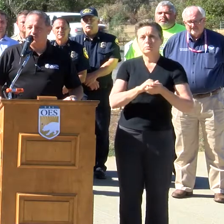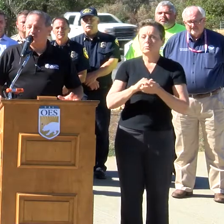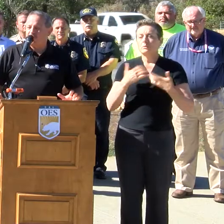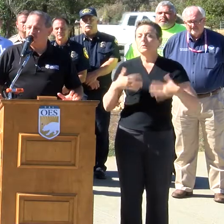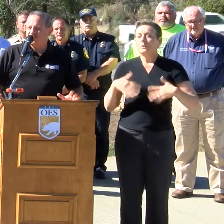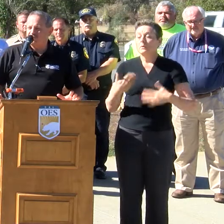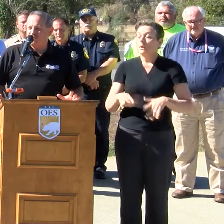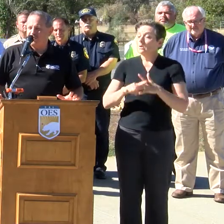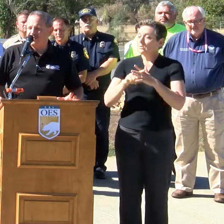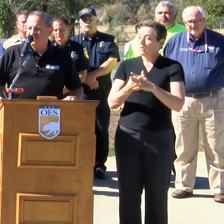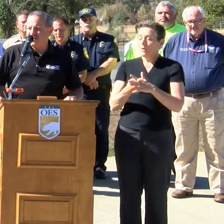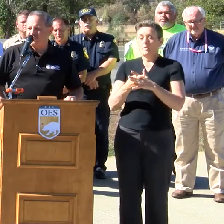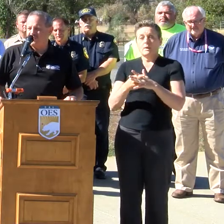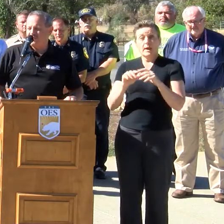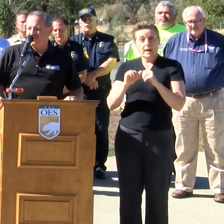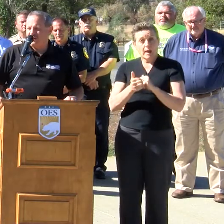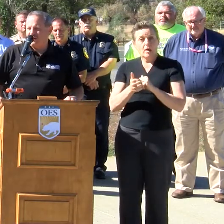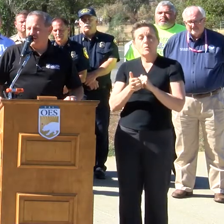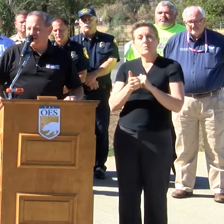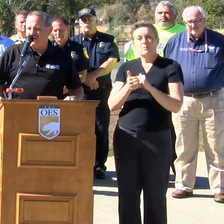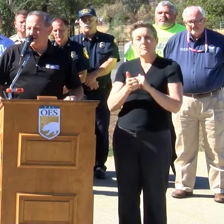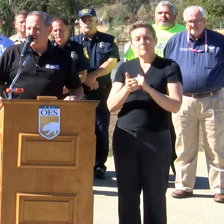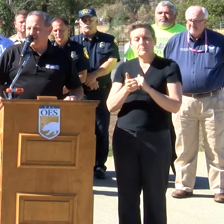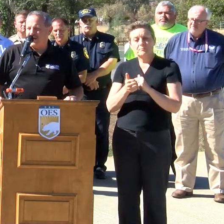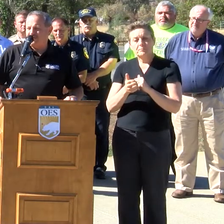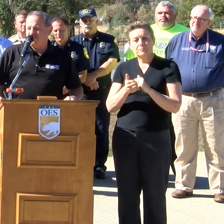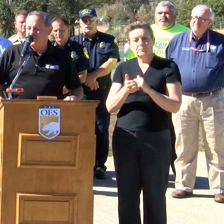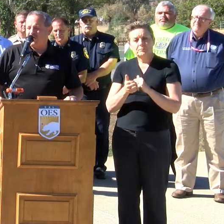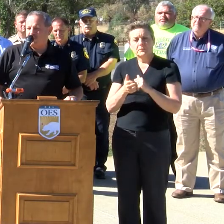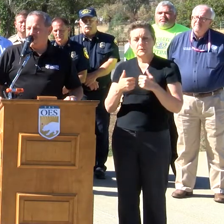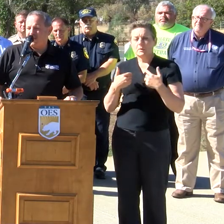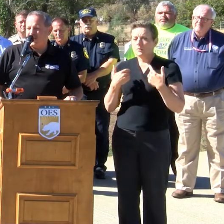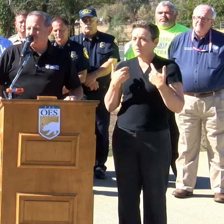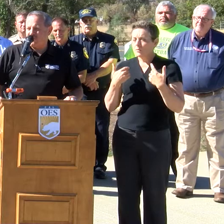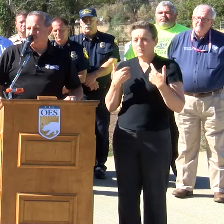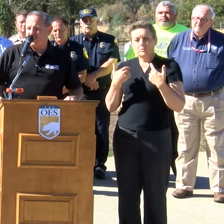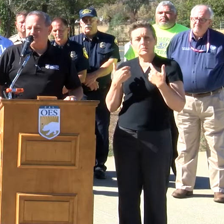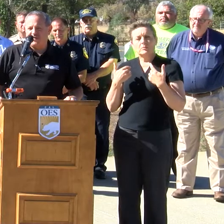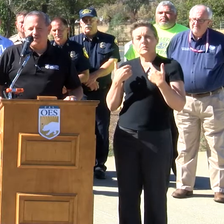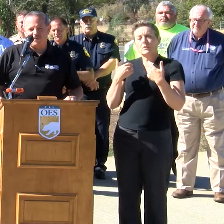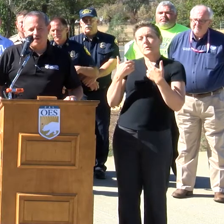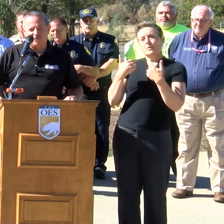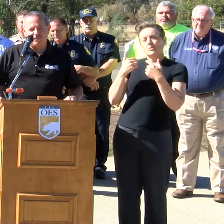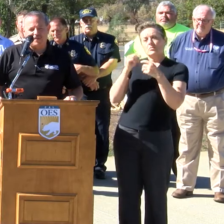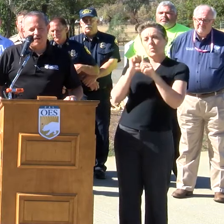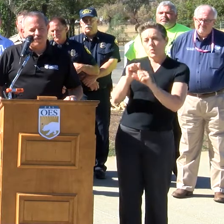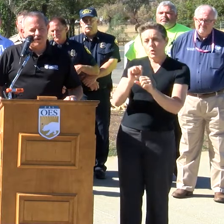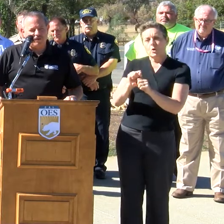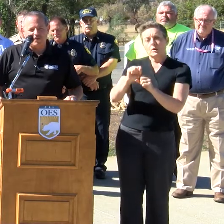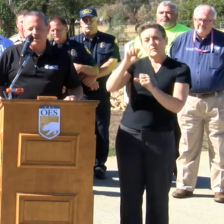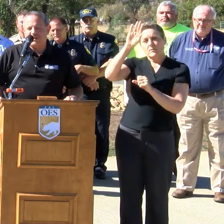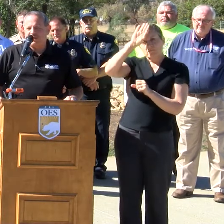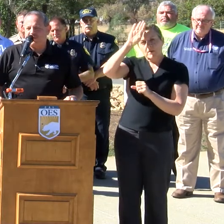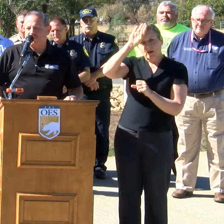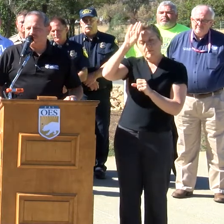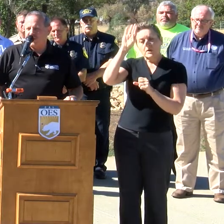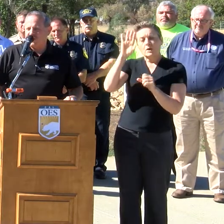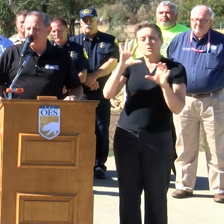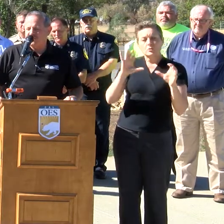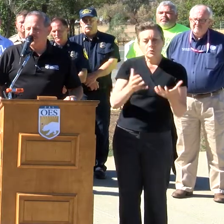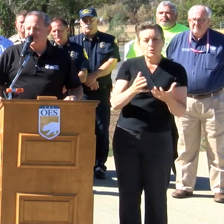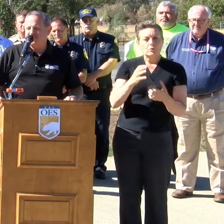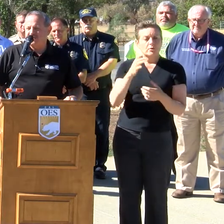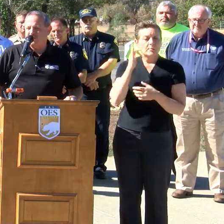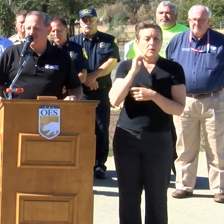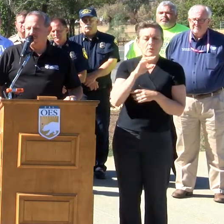But it all started with the tremendous effort and really heroic effort by the firefighters from Cal Fire and local